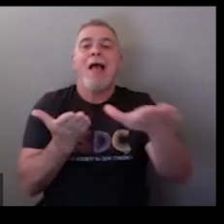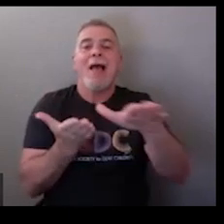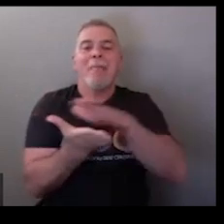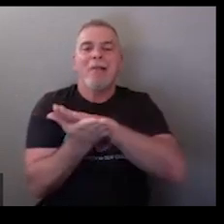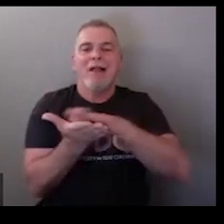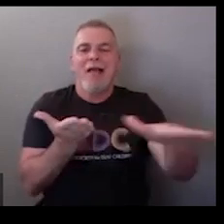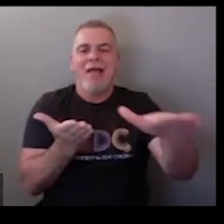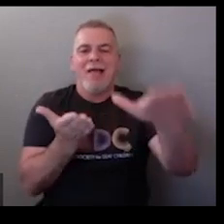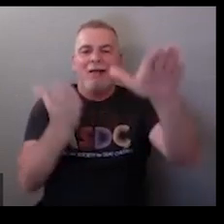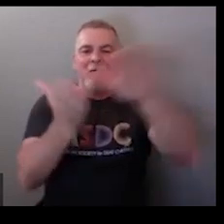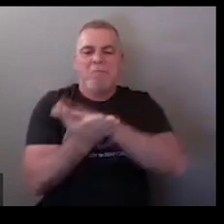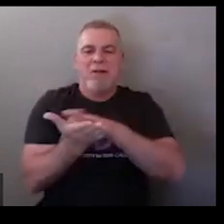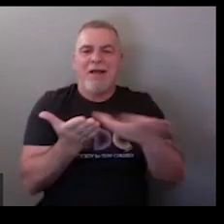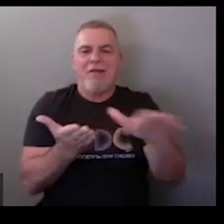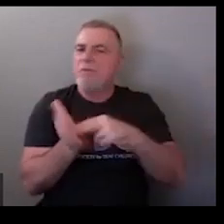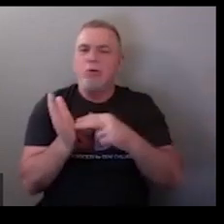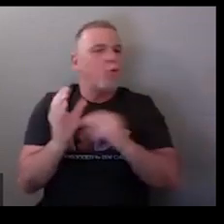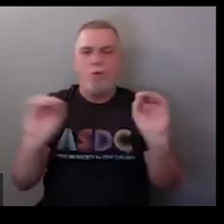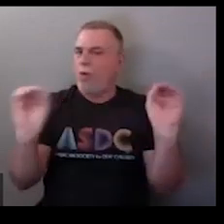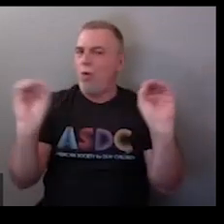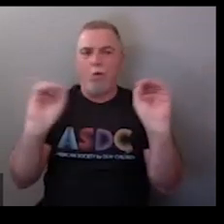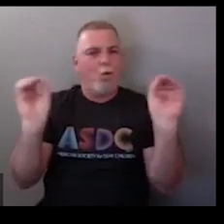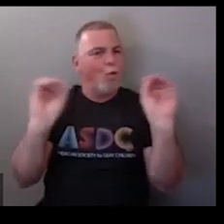so or plain paper plain